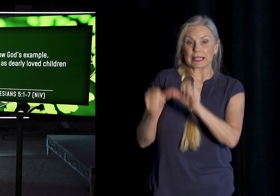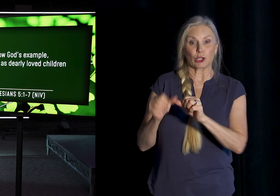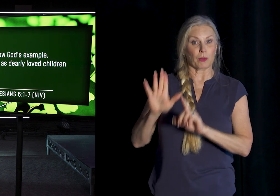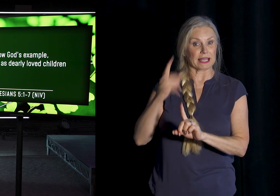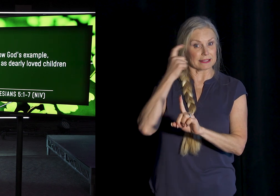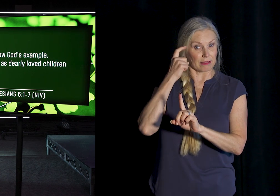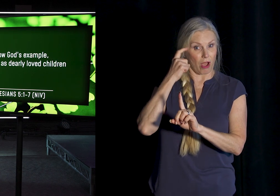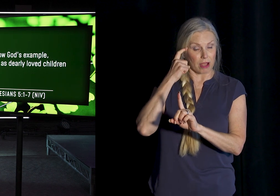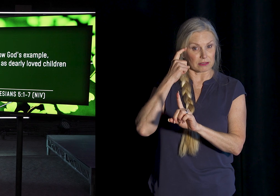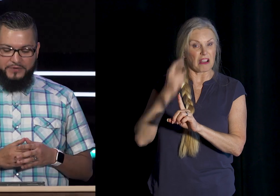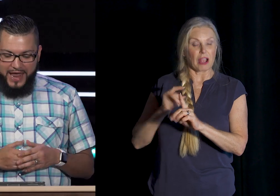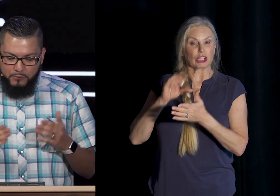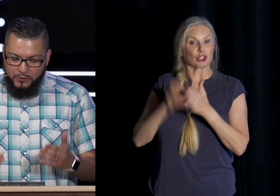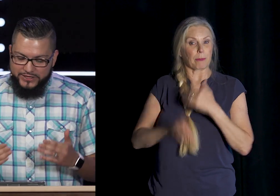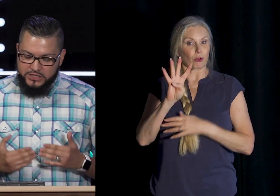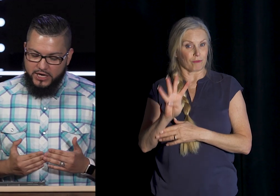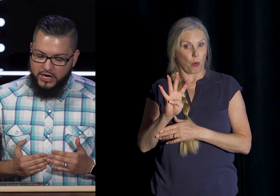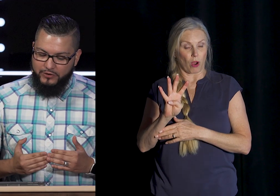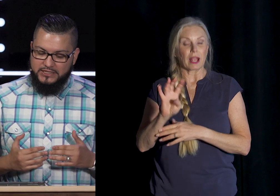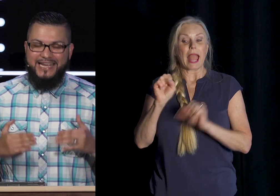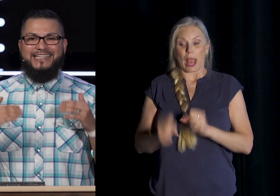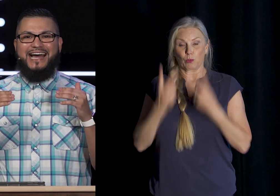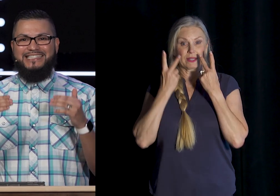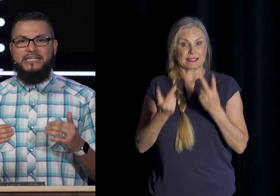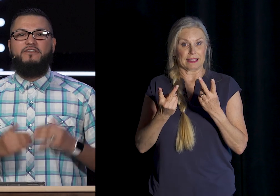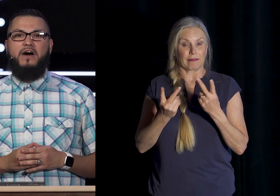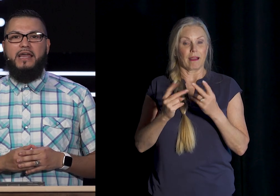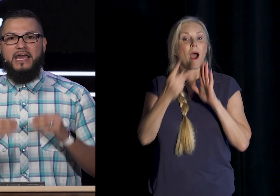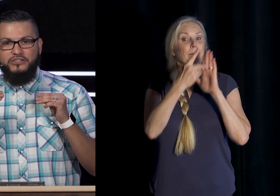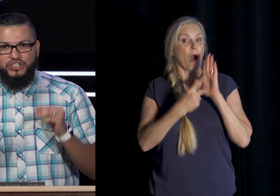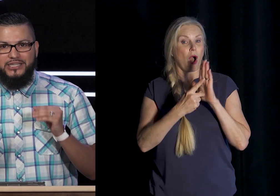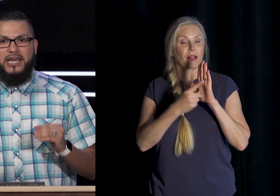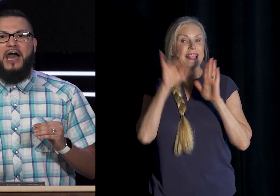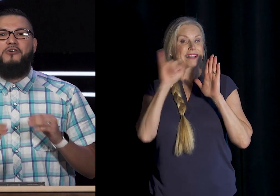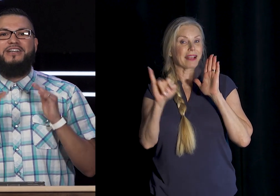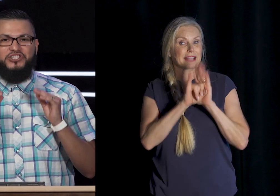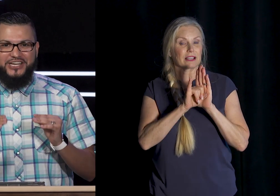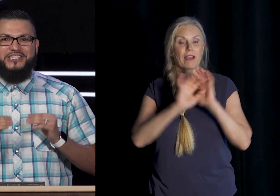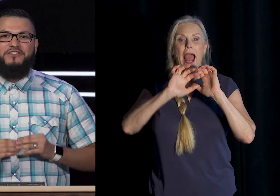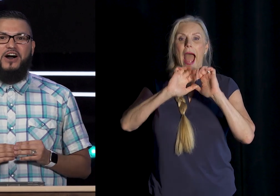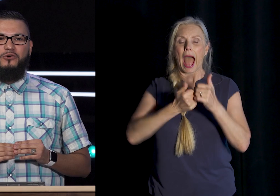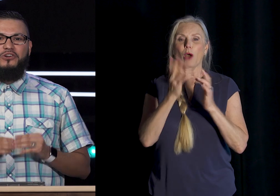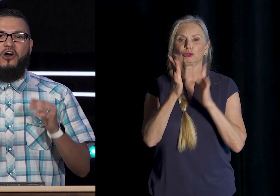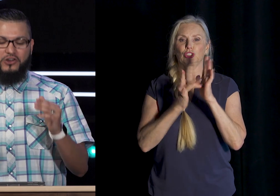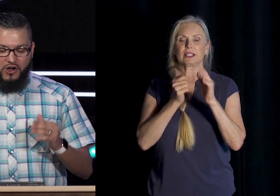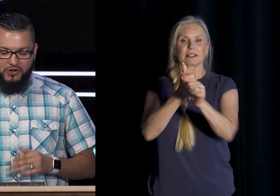25 through 32 And what we see here Is that he is identifying Just how Jesus followers Are called